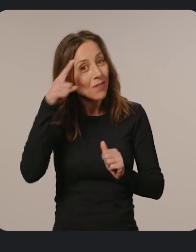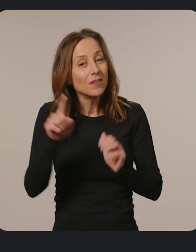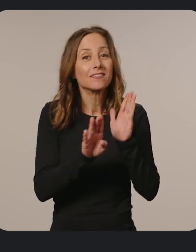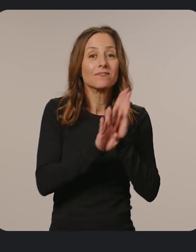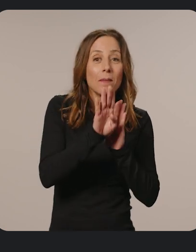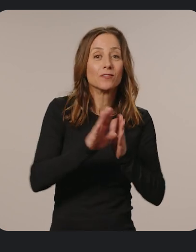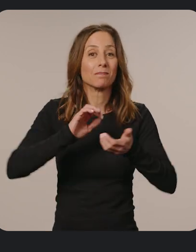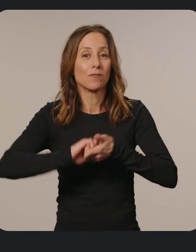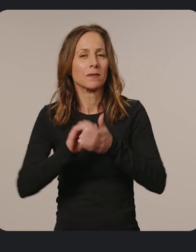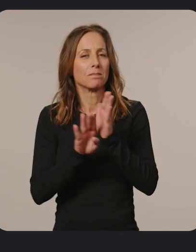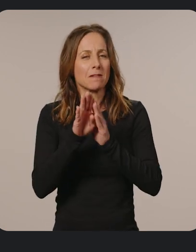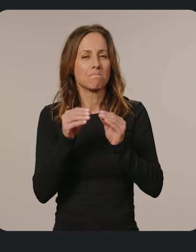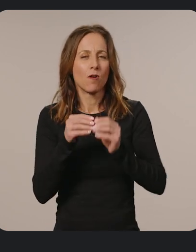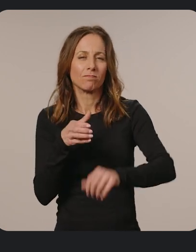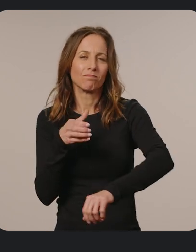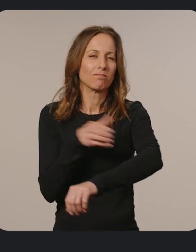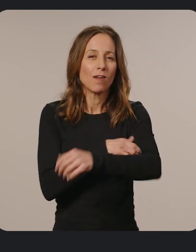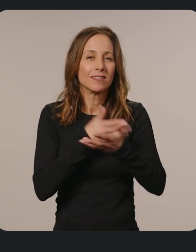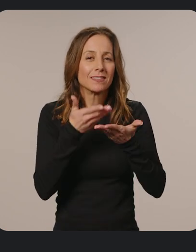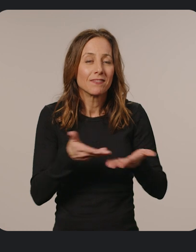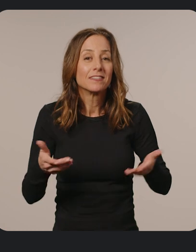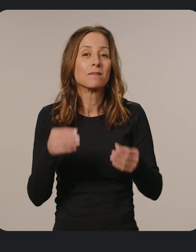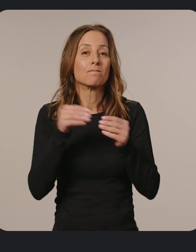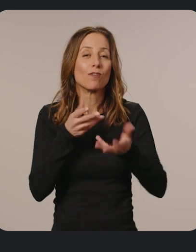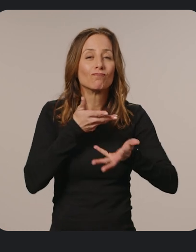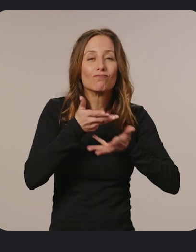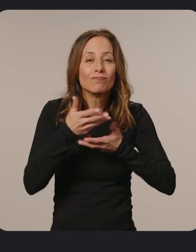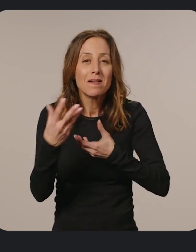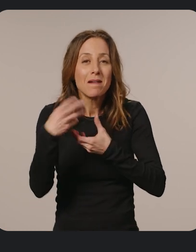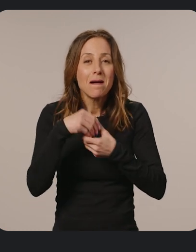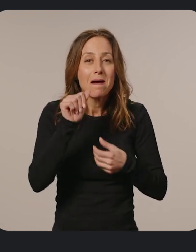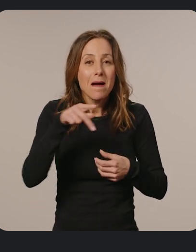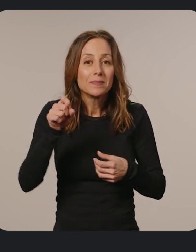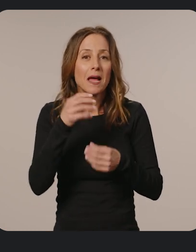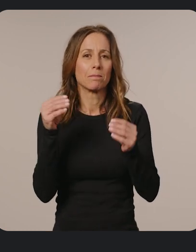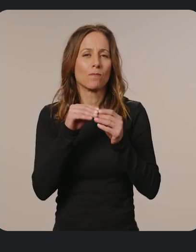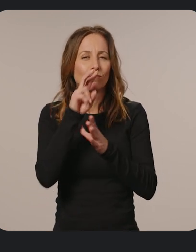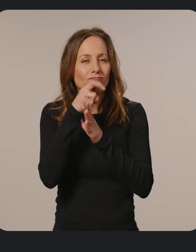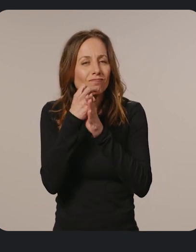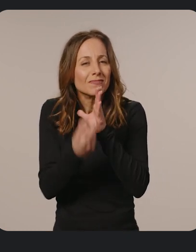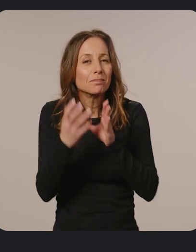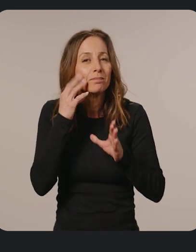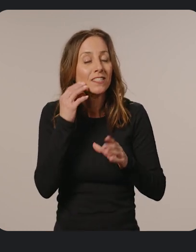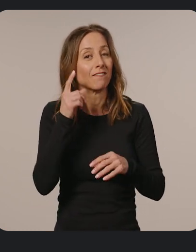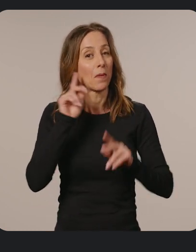partners to build more powerful devices, more engaging apps, and more immersive experiences for people at work,